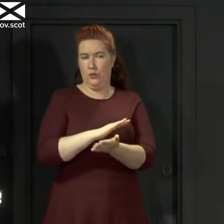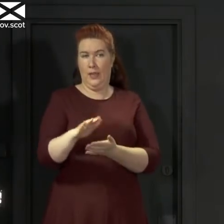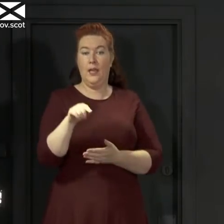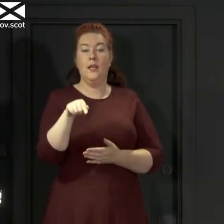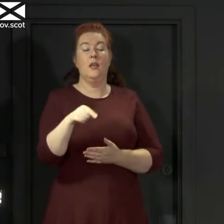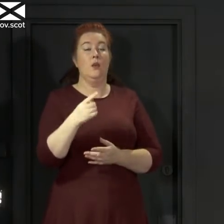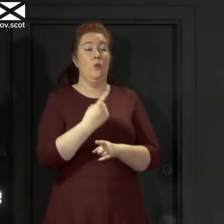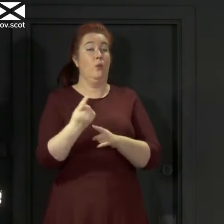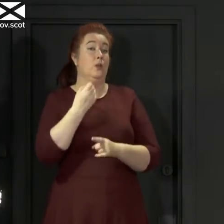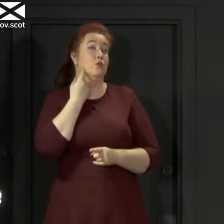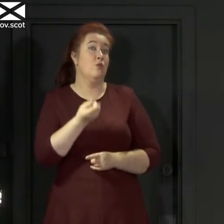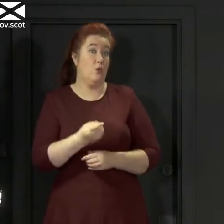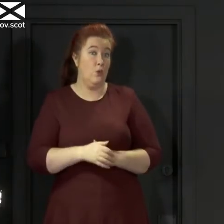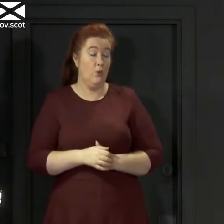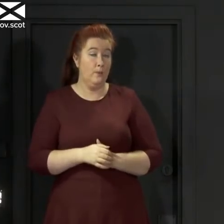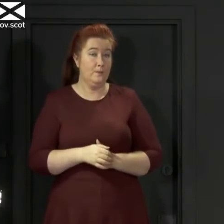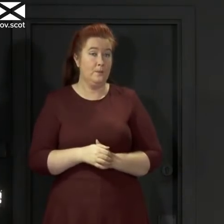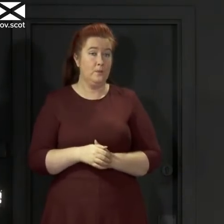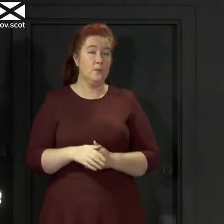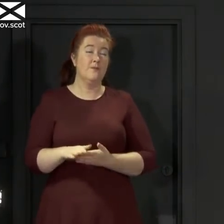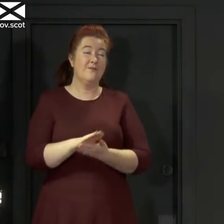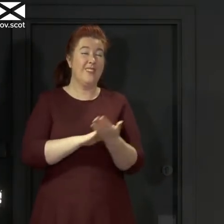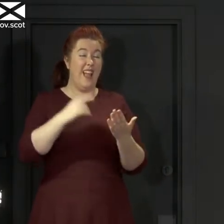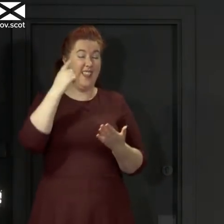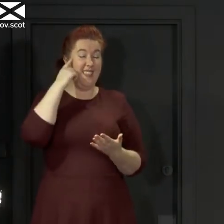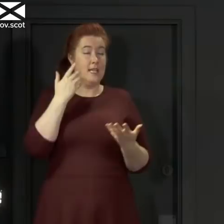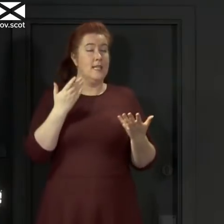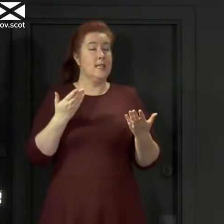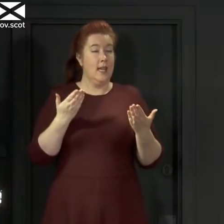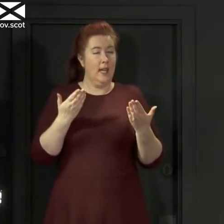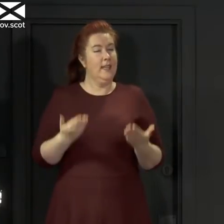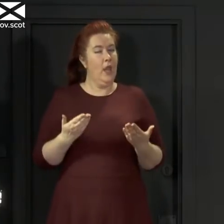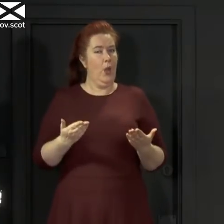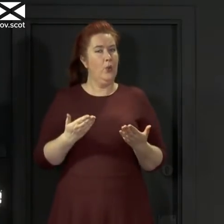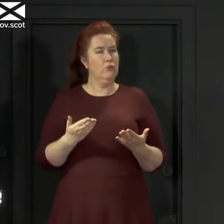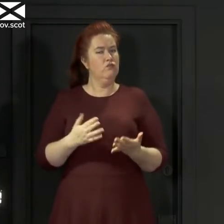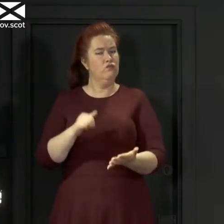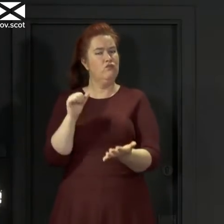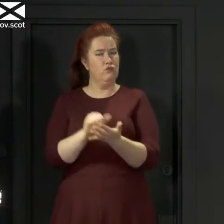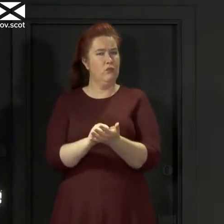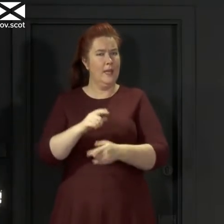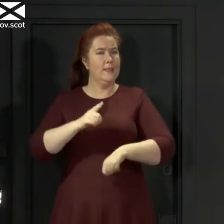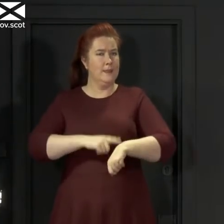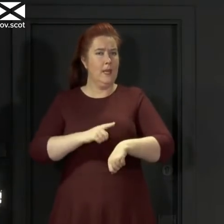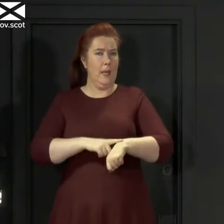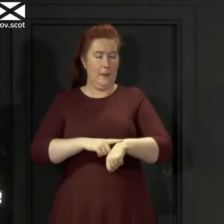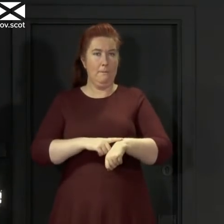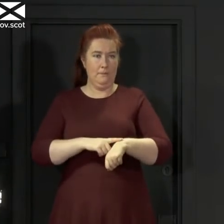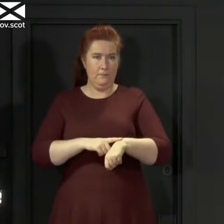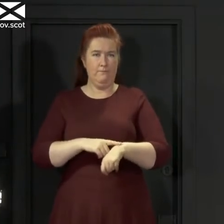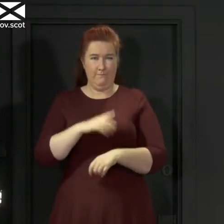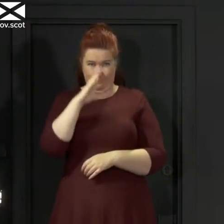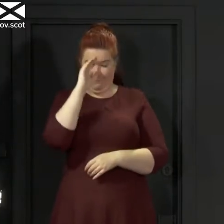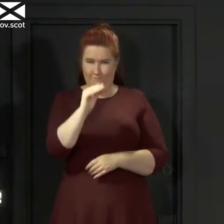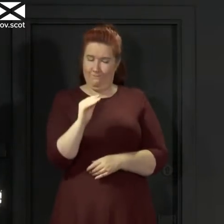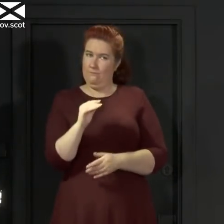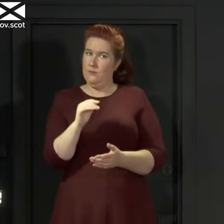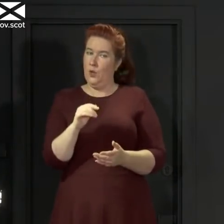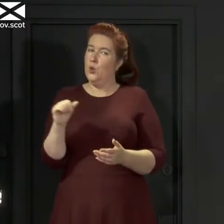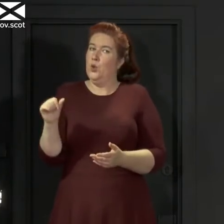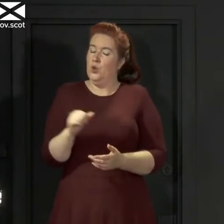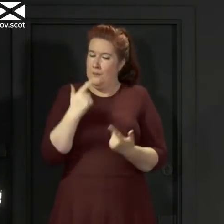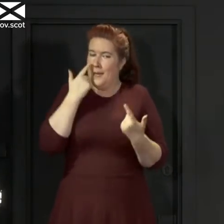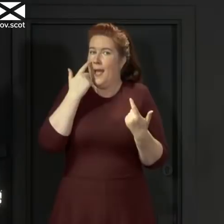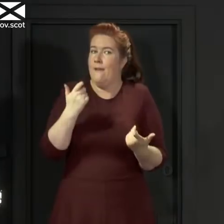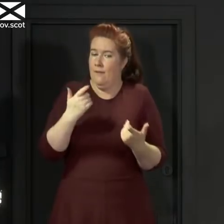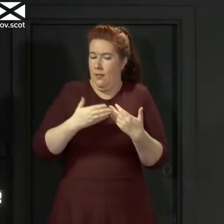week tomorrow. And so I think probably now is the right time to inject a note of caution about